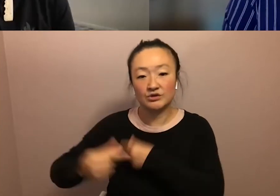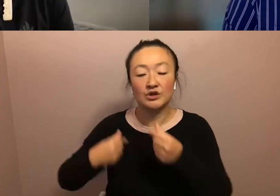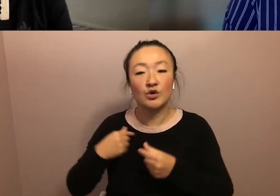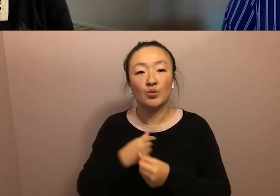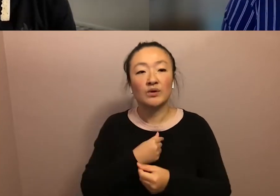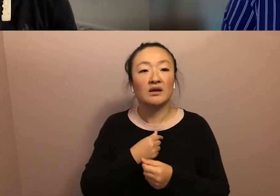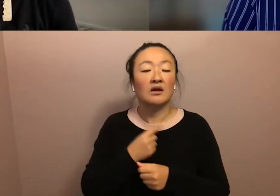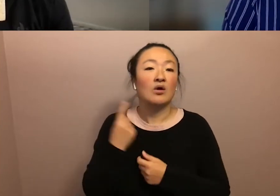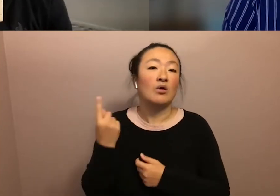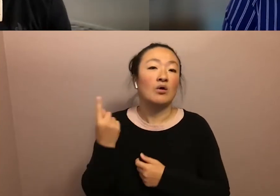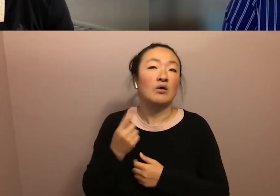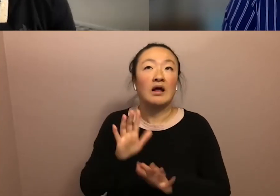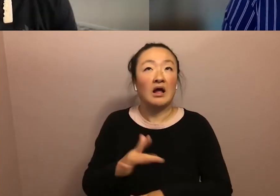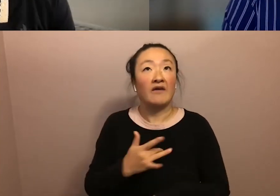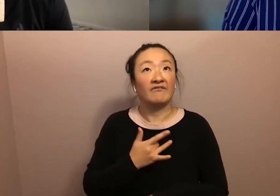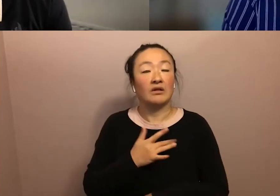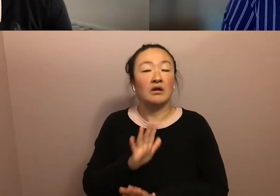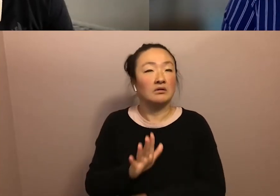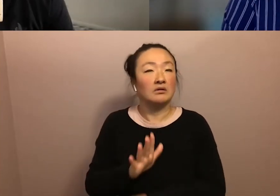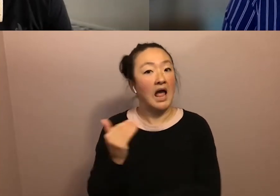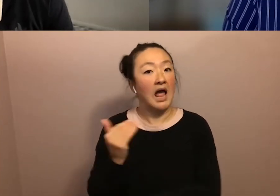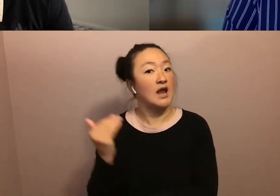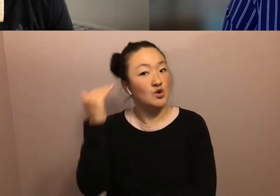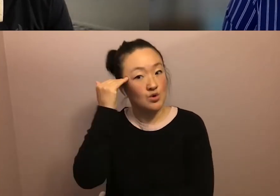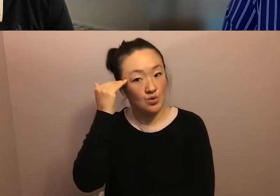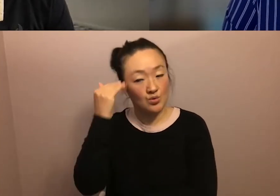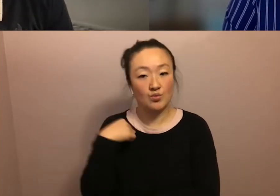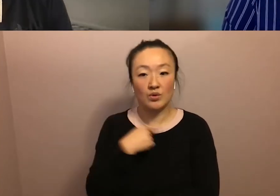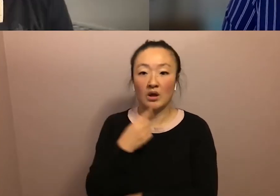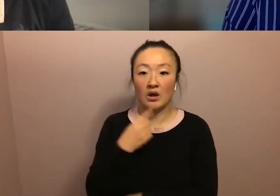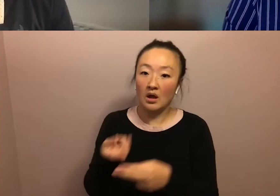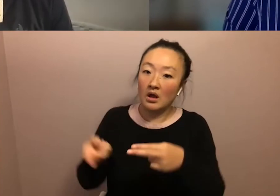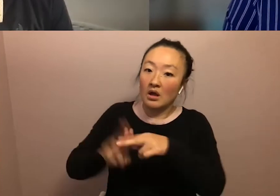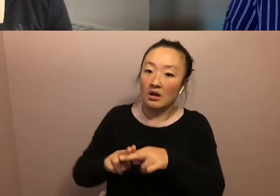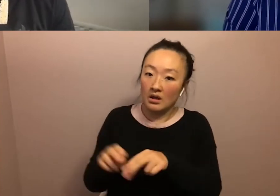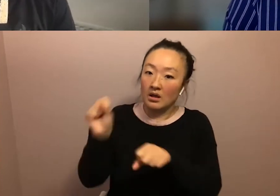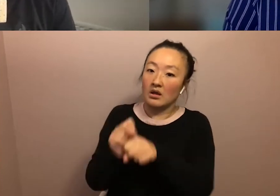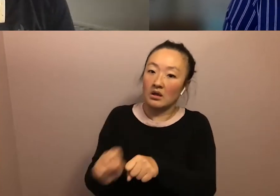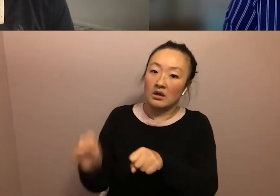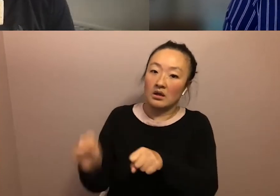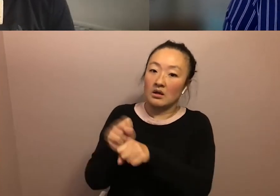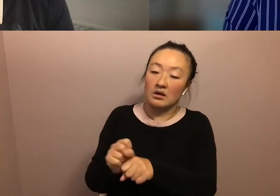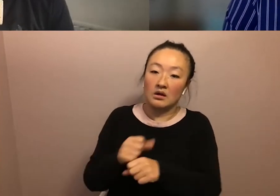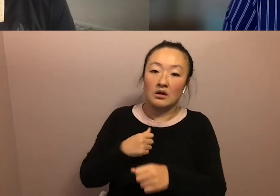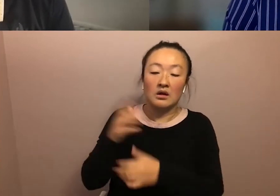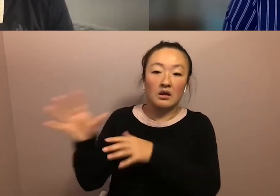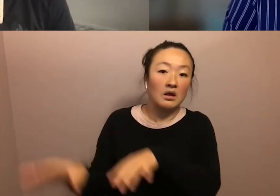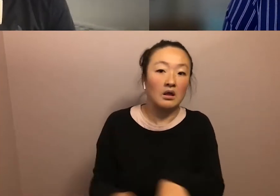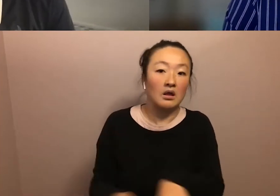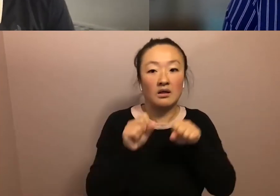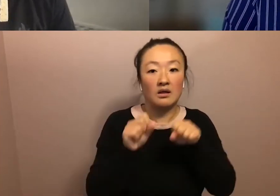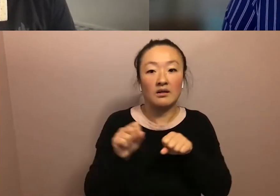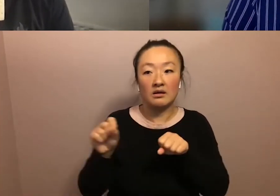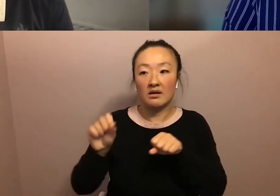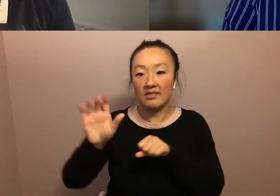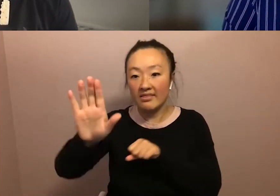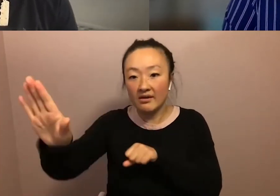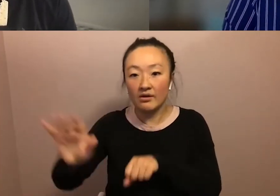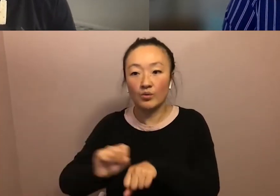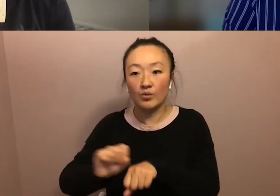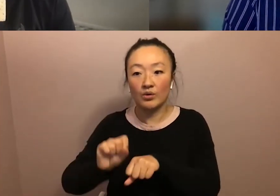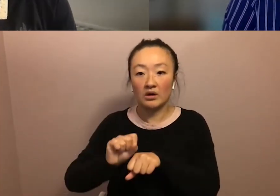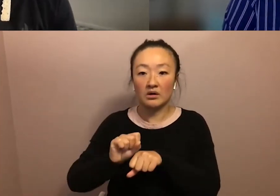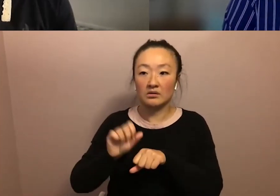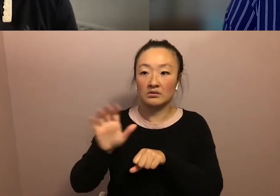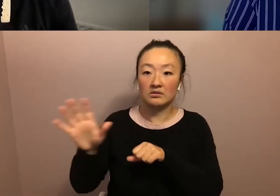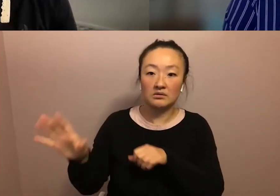so much, not, I feel like I know, like we've had to always do so much extra work. Right. Like we got to do their, like the white people's work and we got to do our